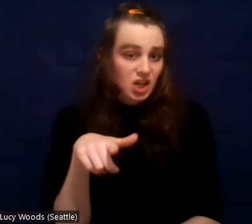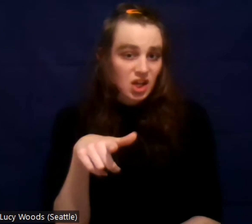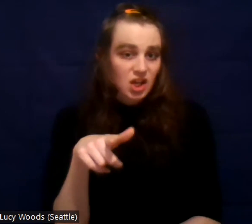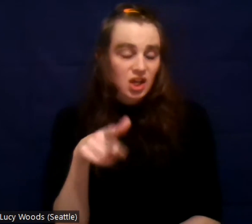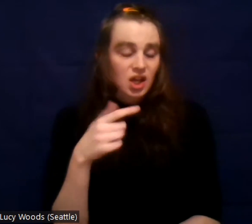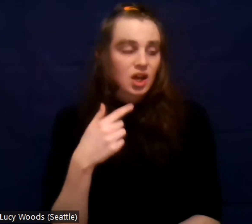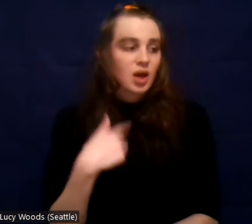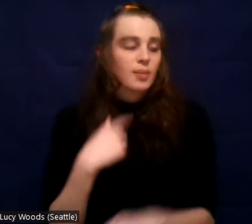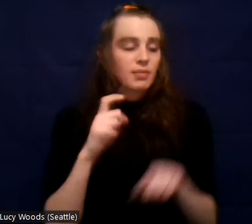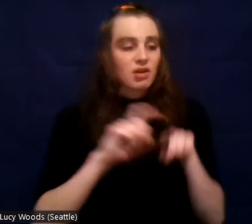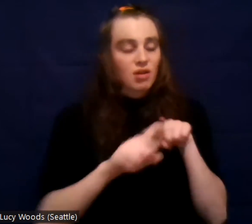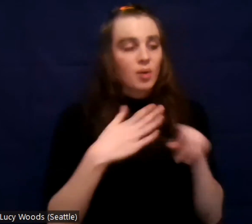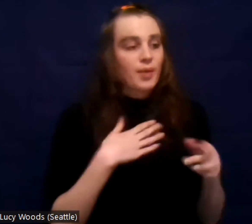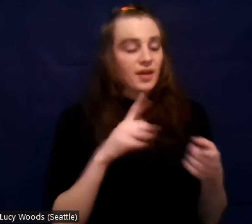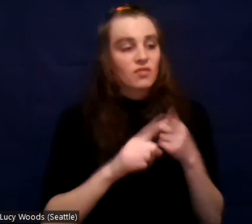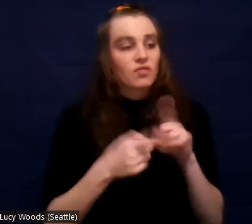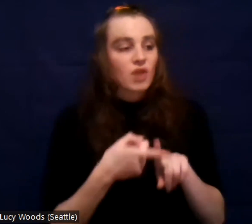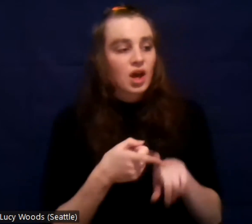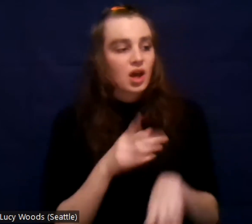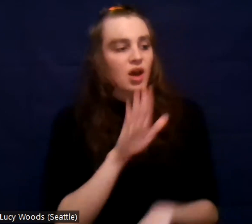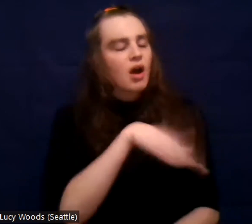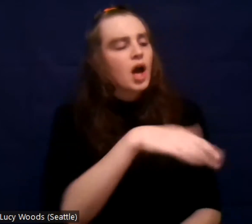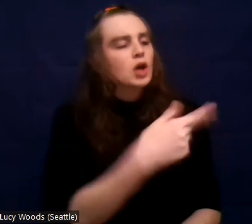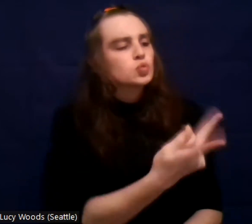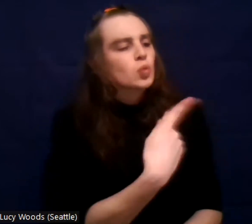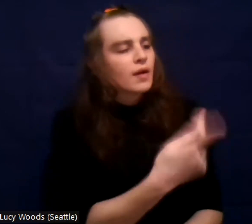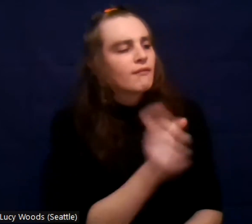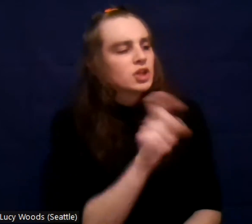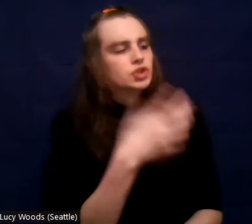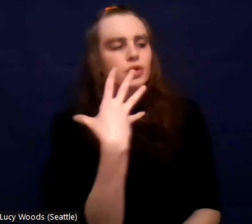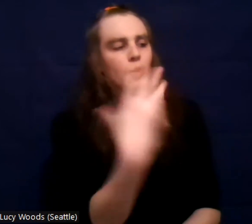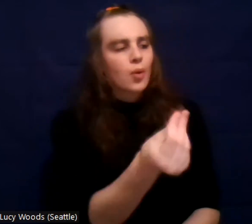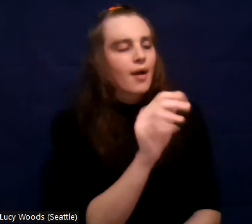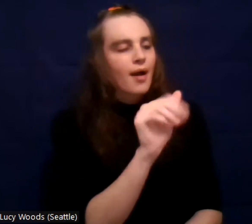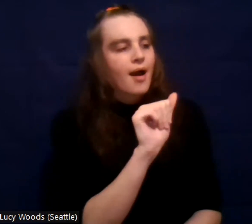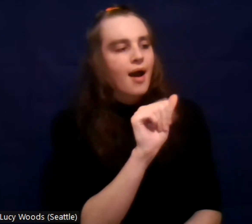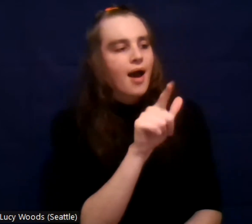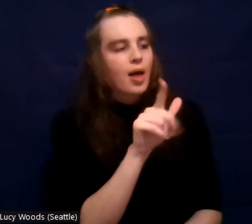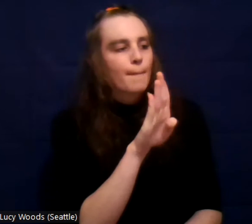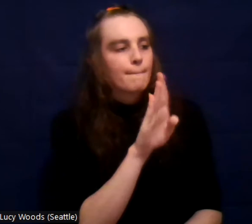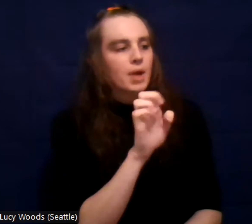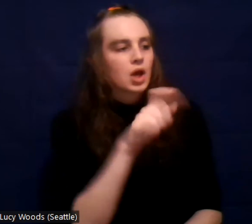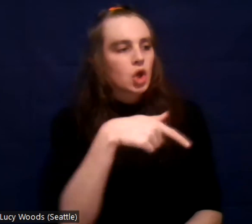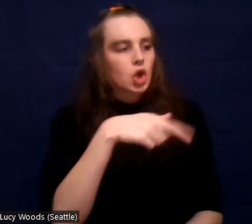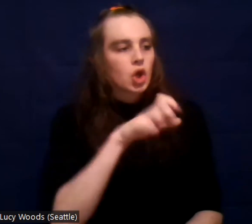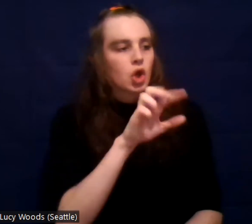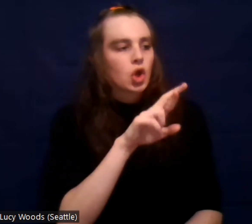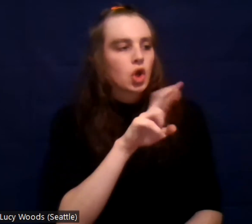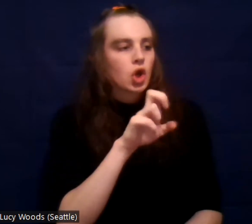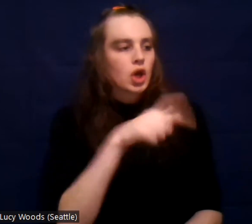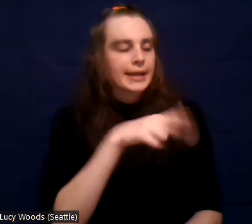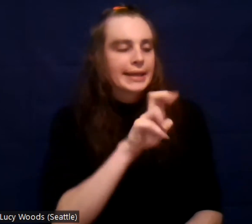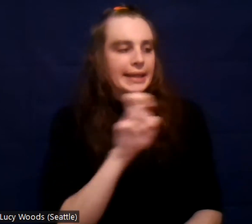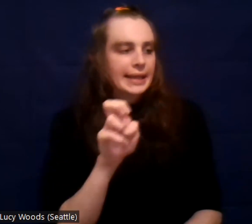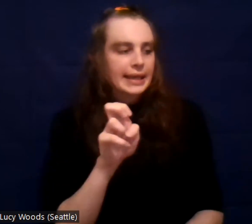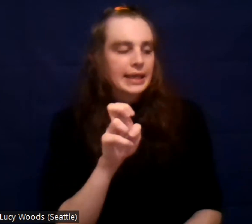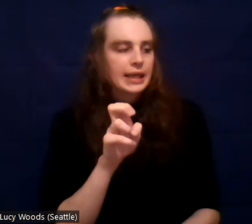a friend of mine and was like, Hey, let's go to Albuquerque. Um, and I packed a bag and we, we, we hauled butt and